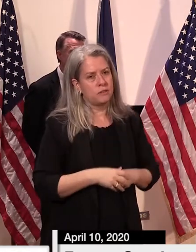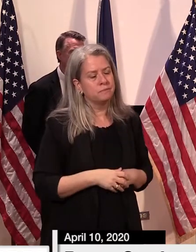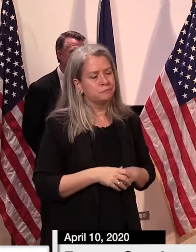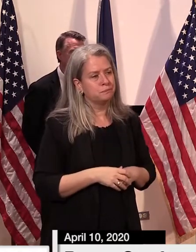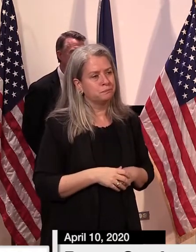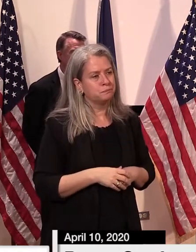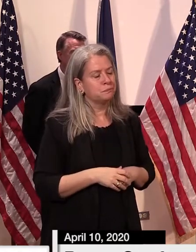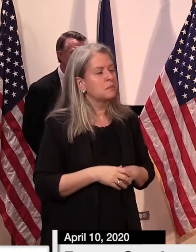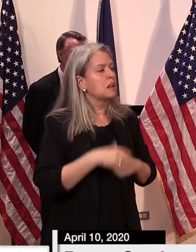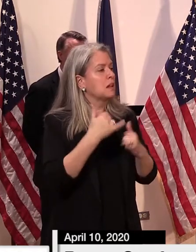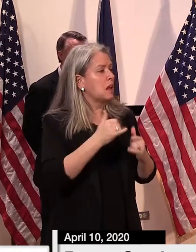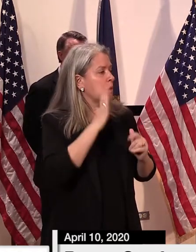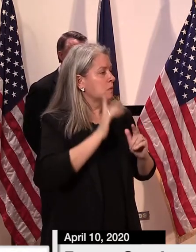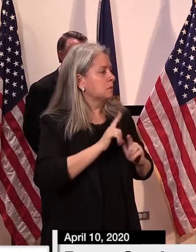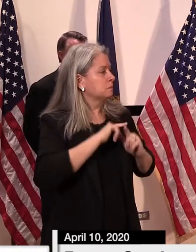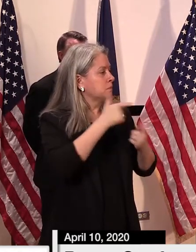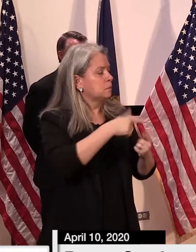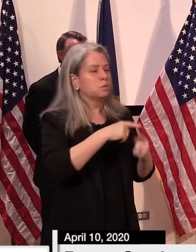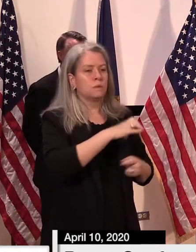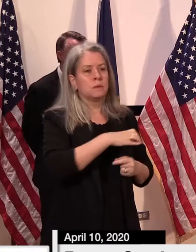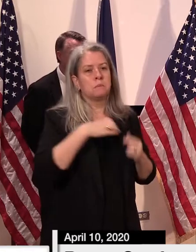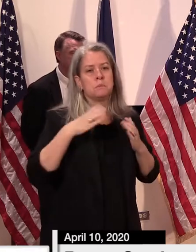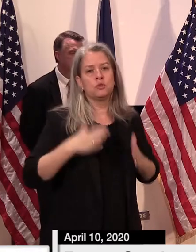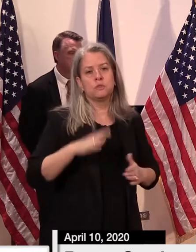I will introduce Commissioner Michael Harrington.